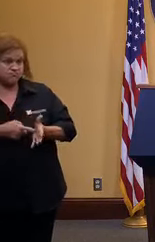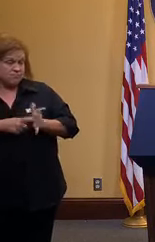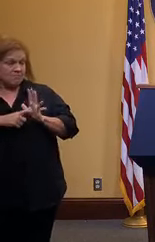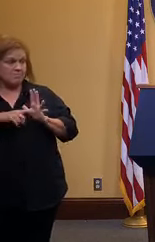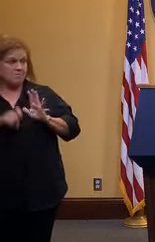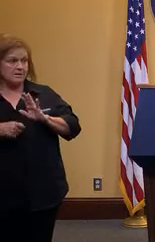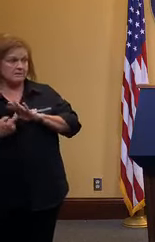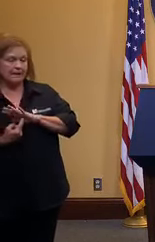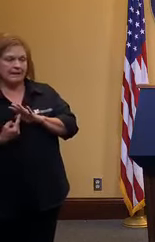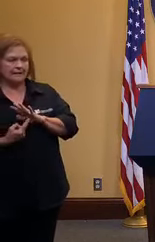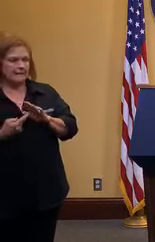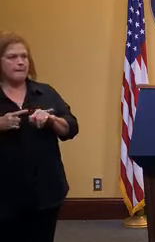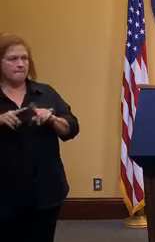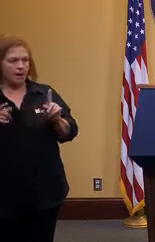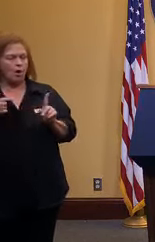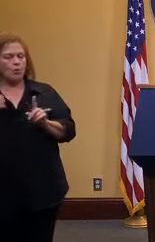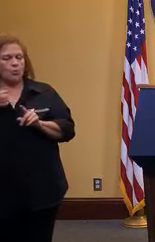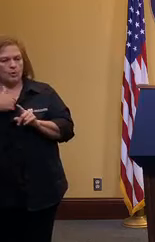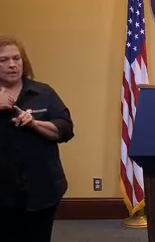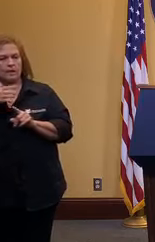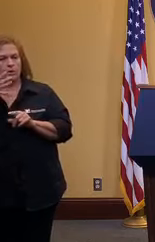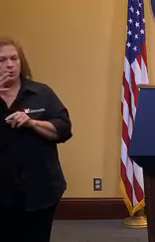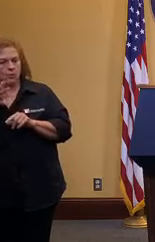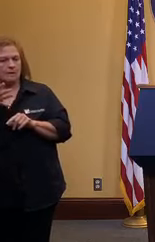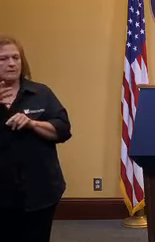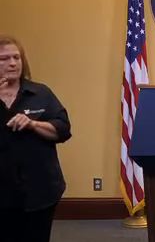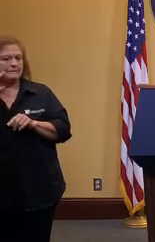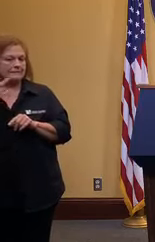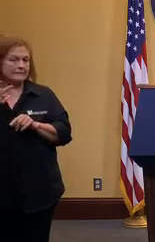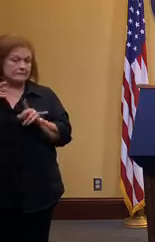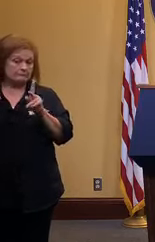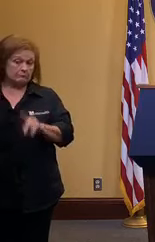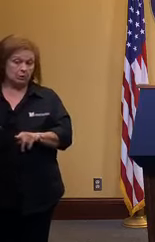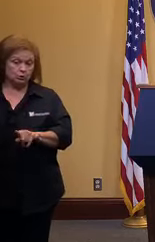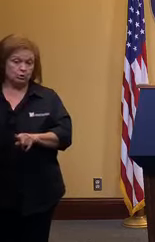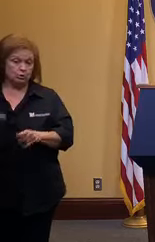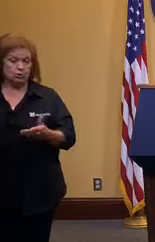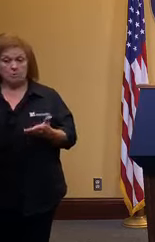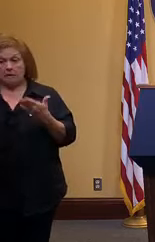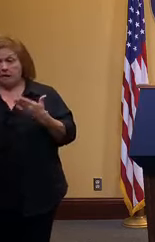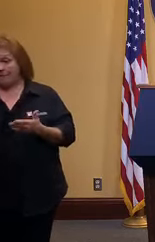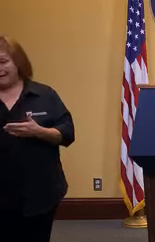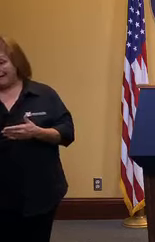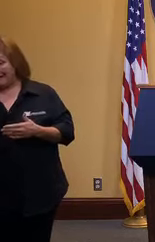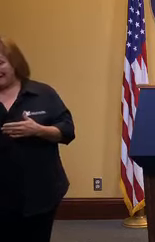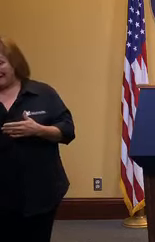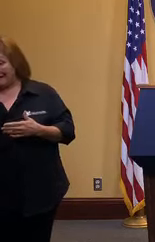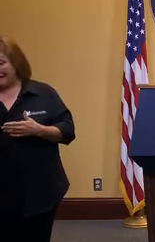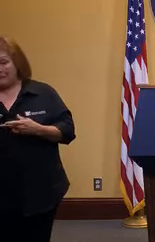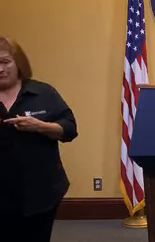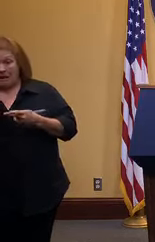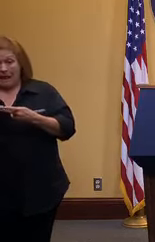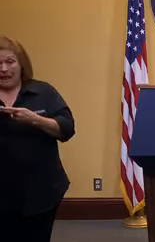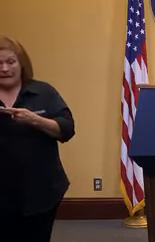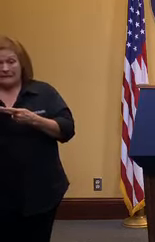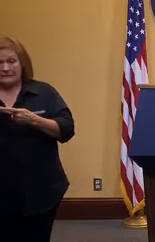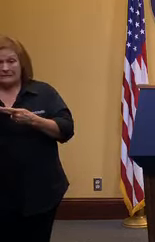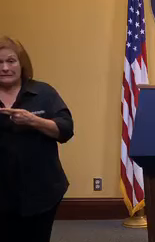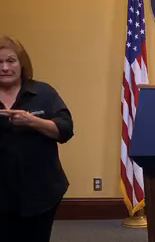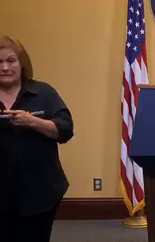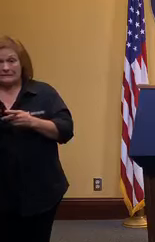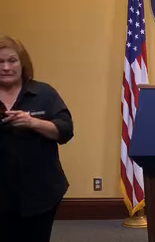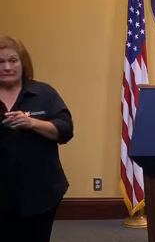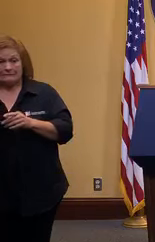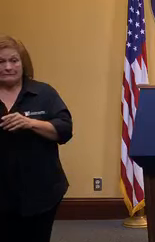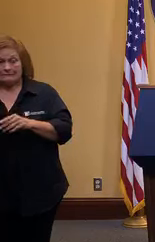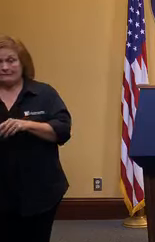are looking at options for individuals who might need a place to go to to feel safe um you know we already